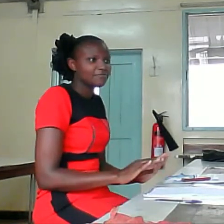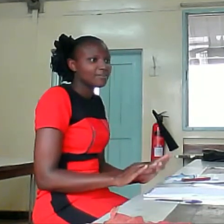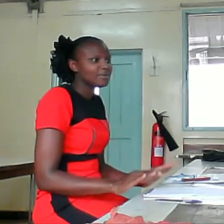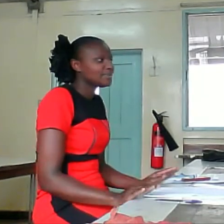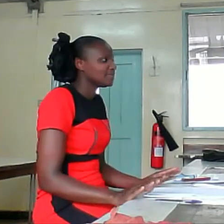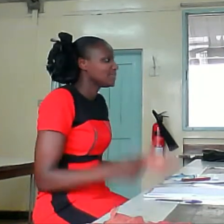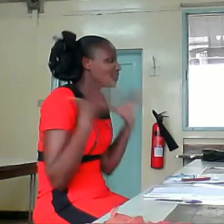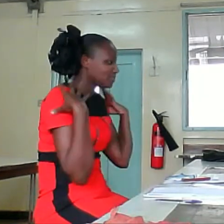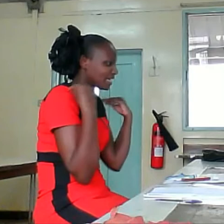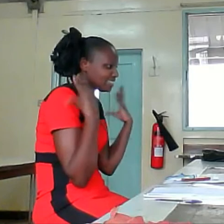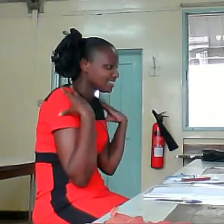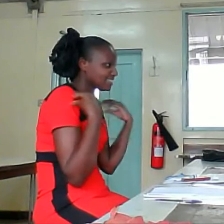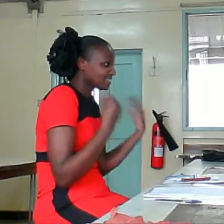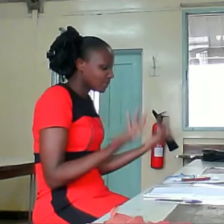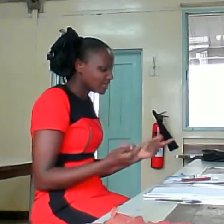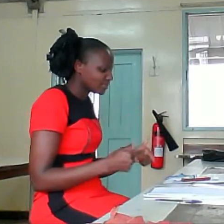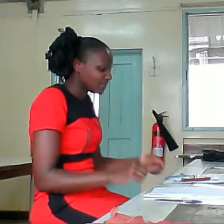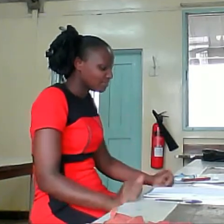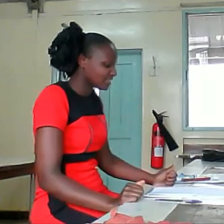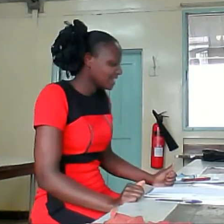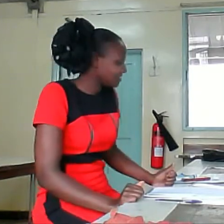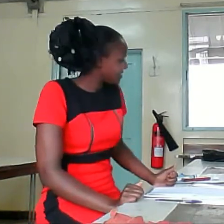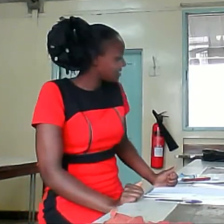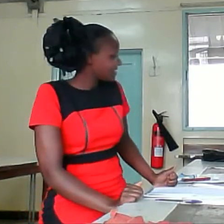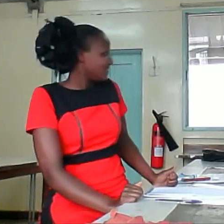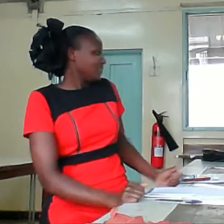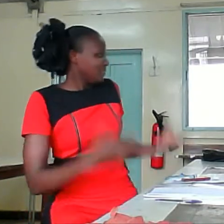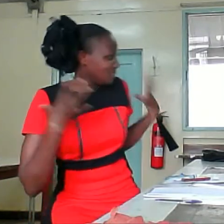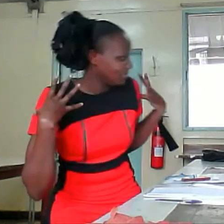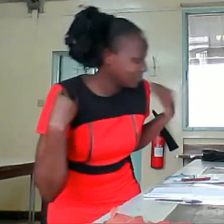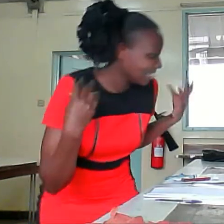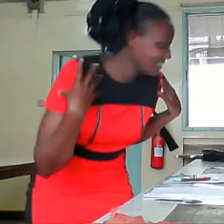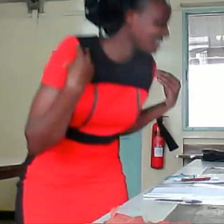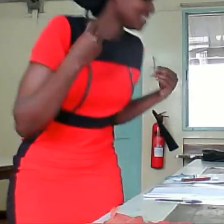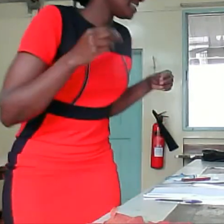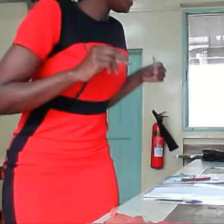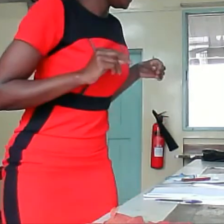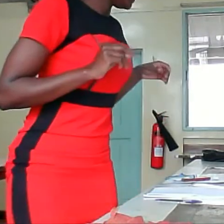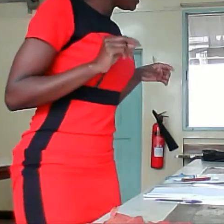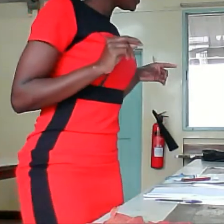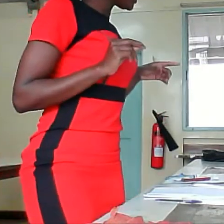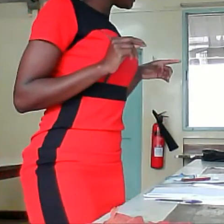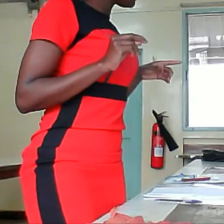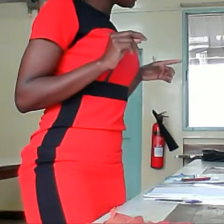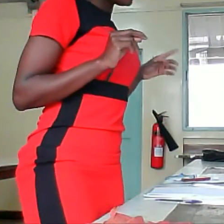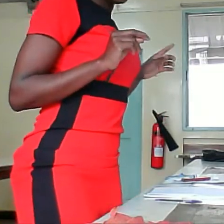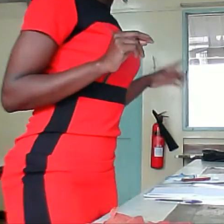So practice, now that we have the science, practice, then to toanza na Sharon,